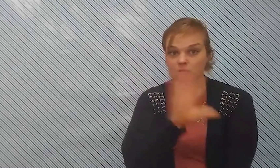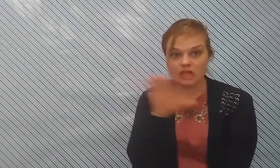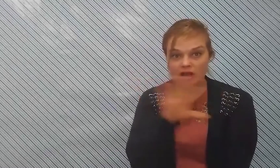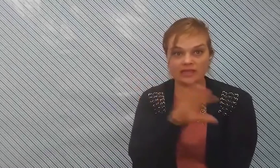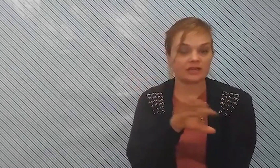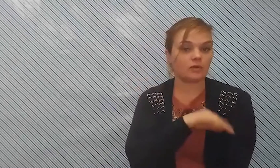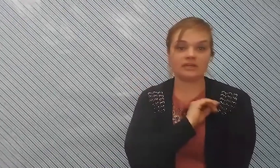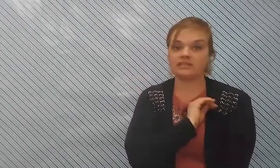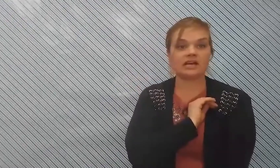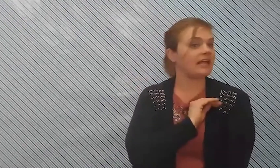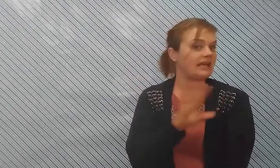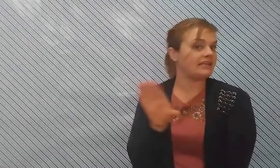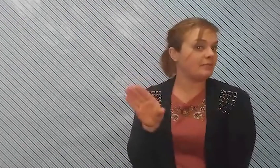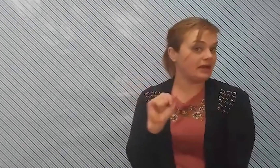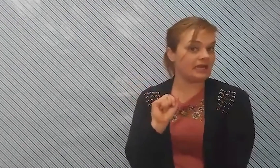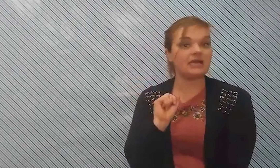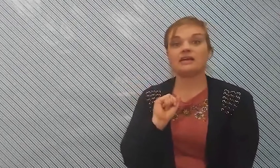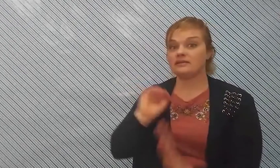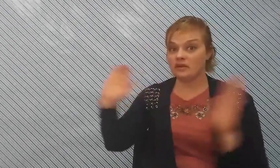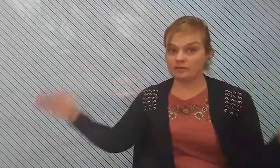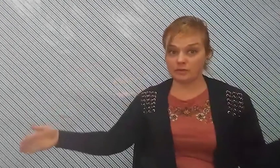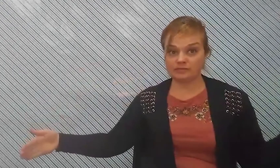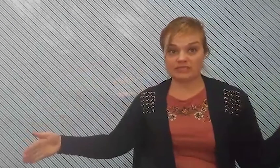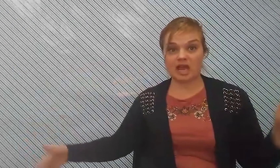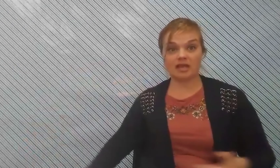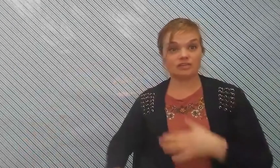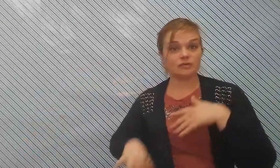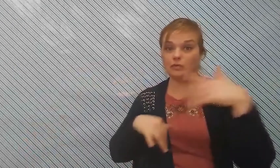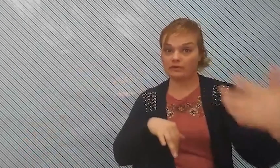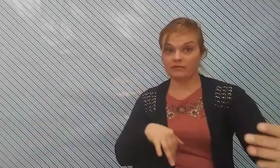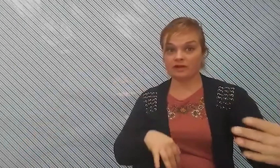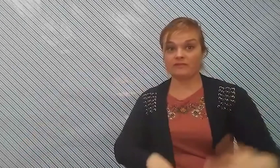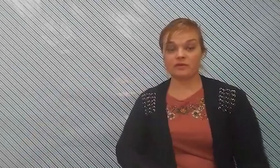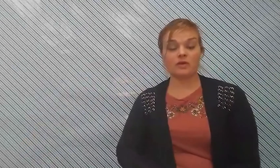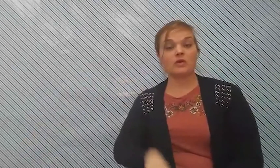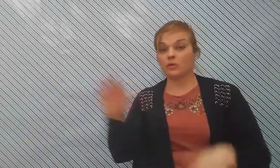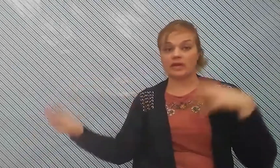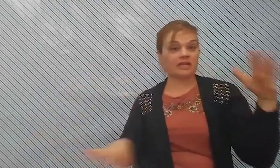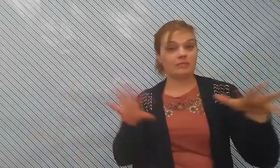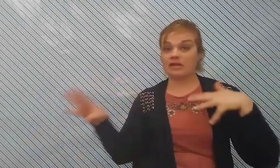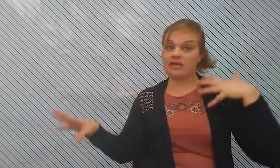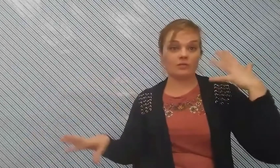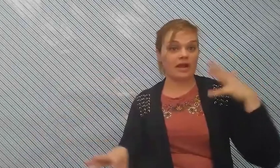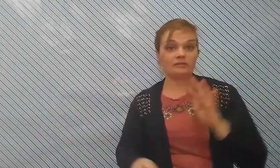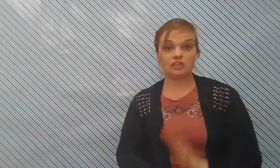talking and i want you to tell anybody not the person beside you or in front of you or anybody around you